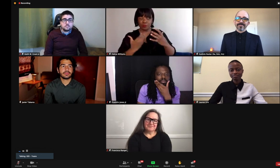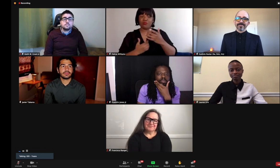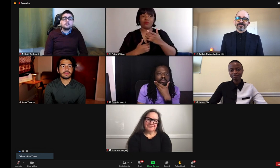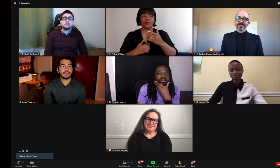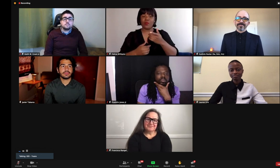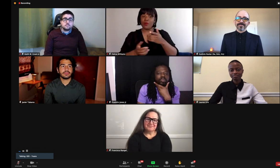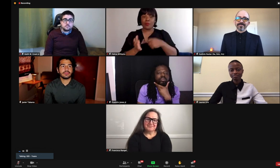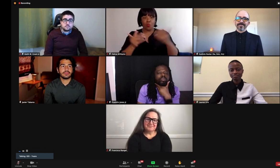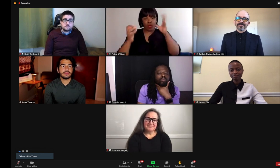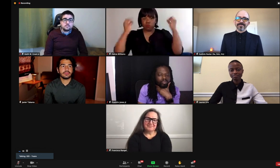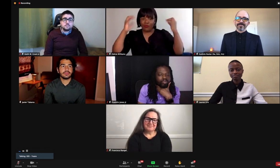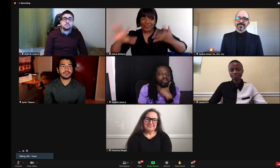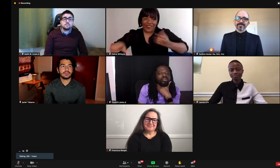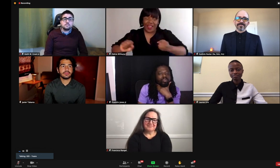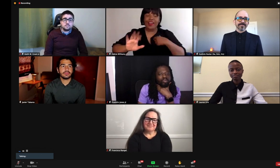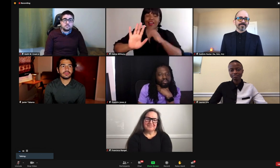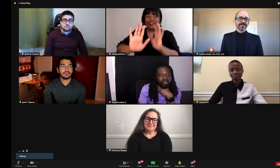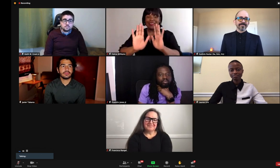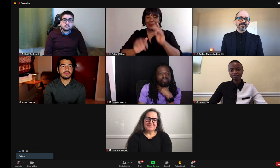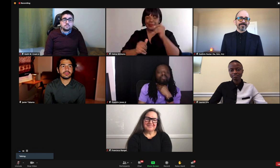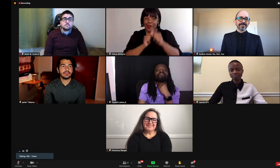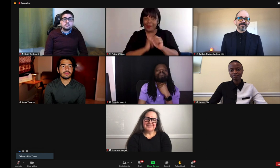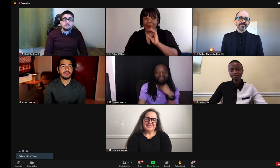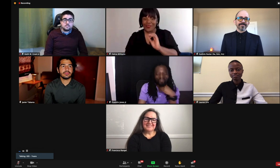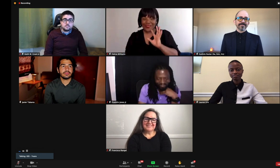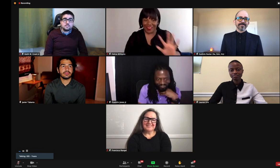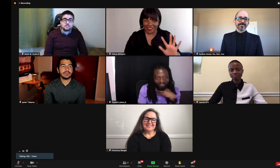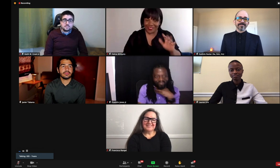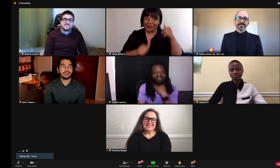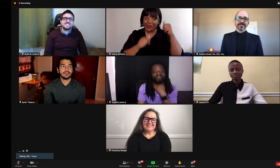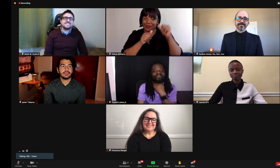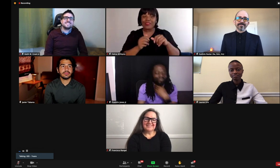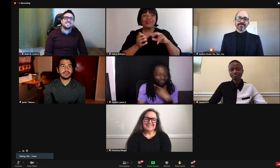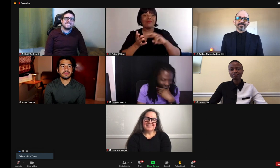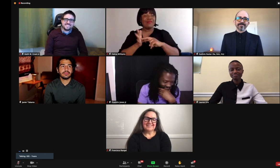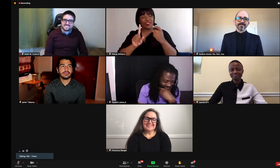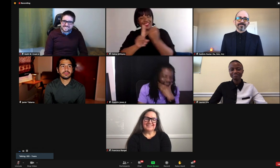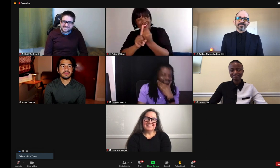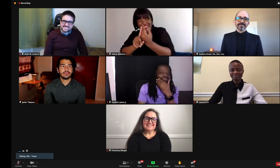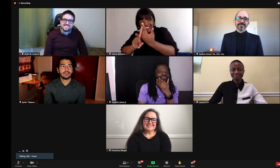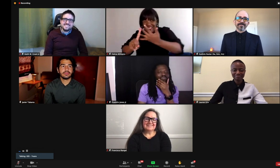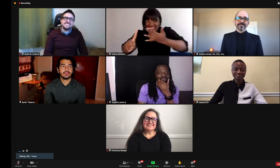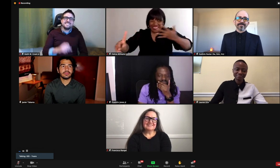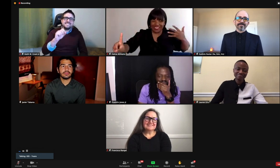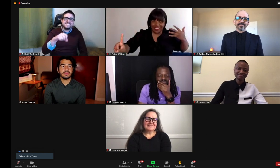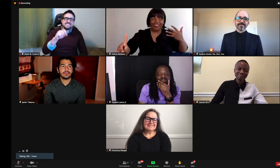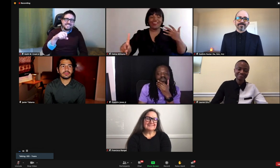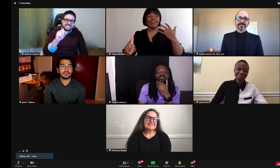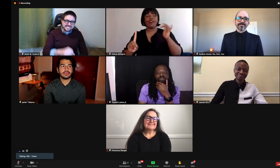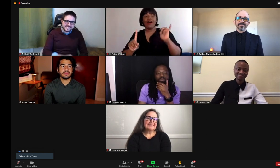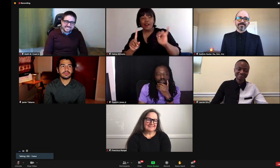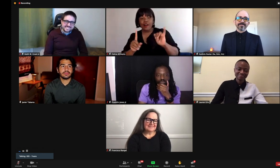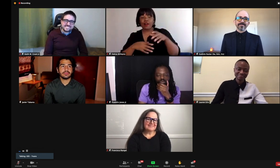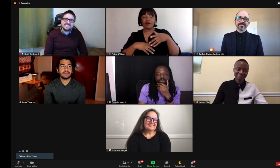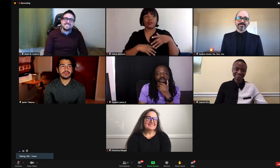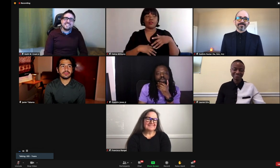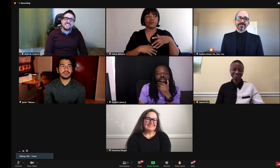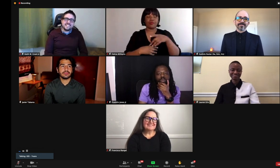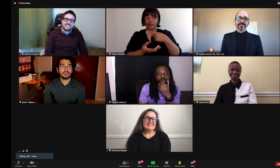context of the story and the target audience. So if we're working with children that are five or younger, you know, we really have